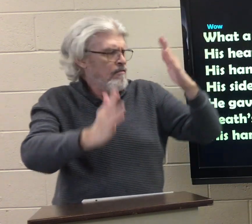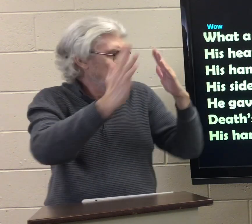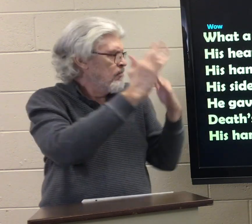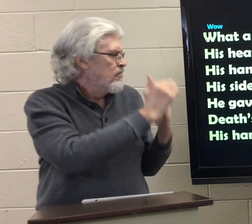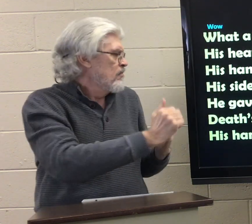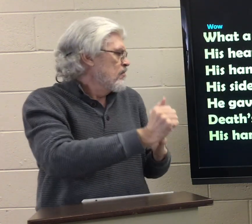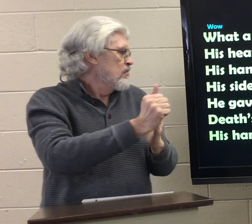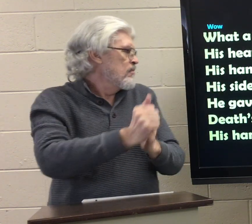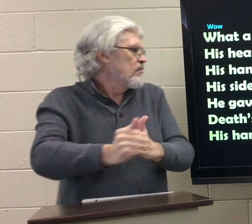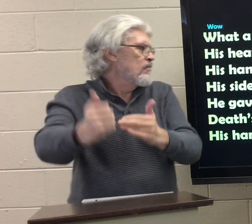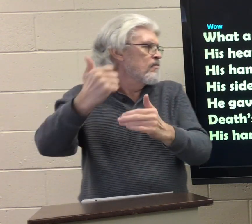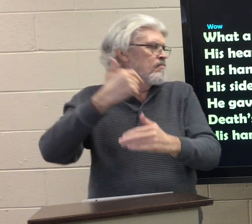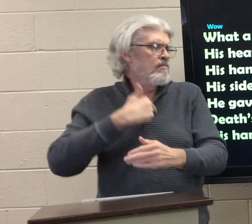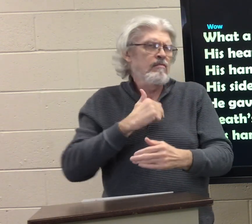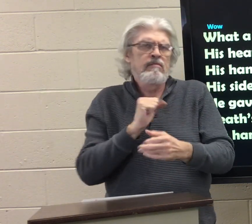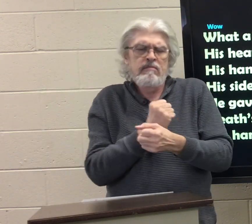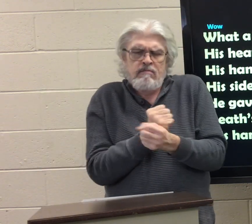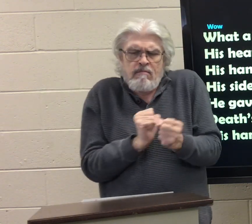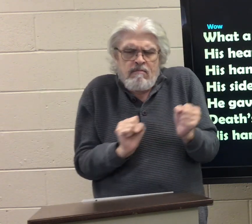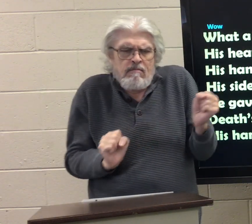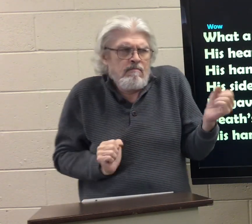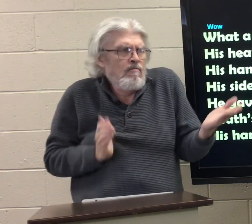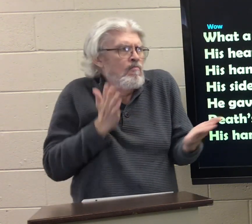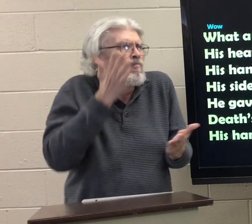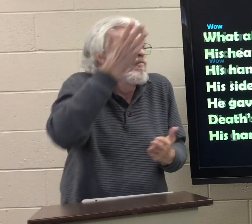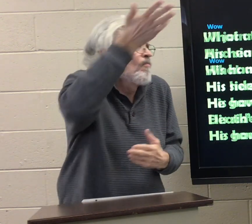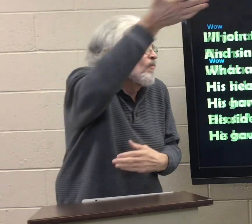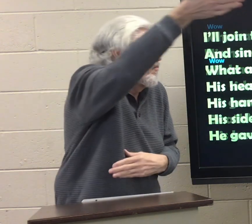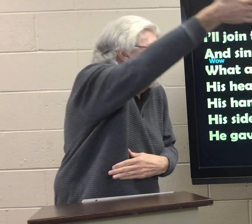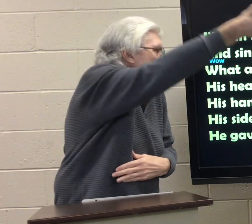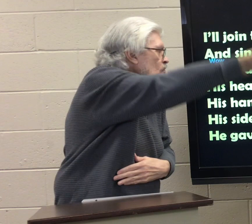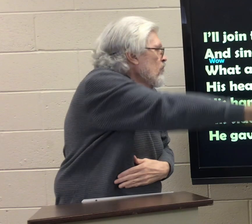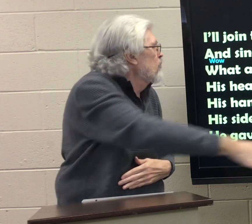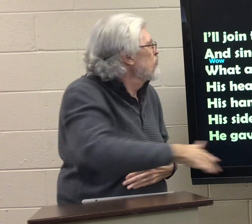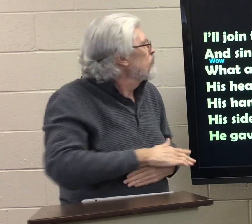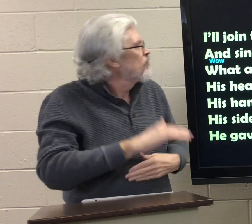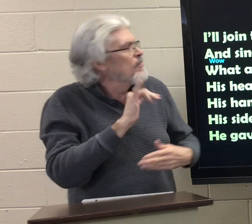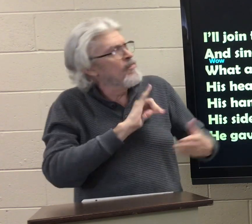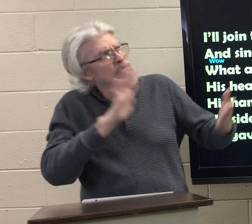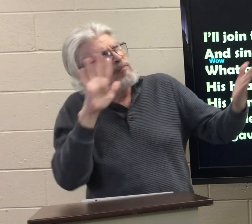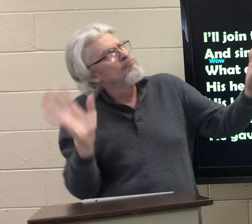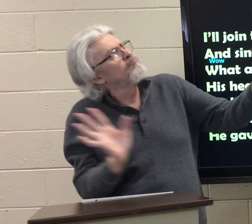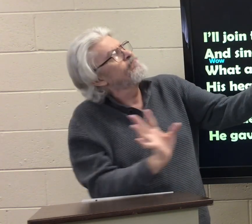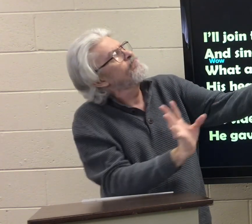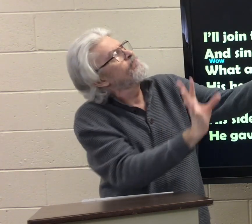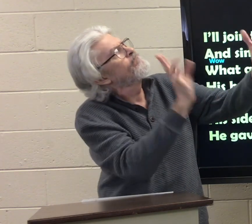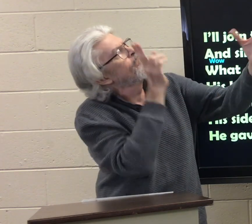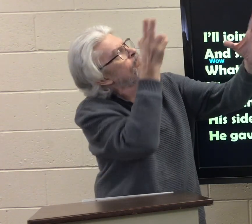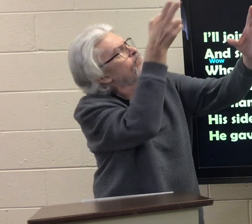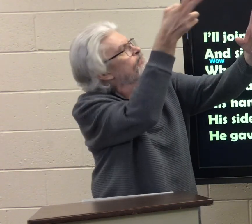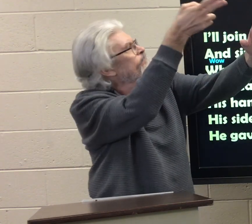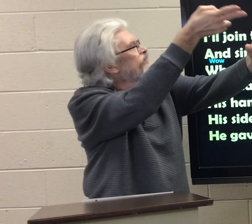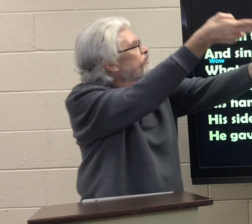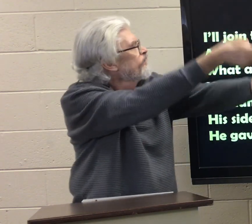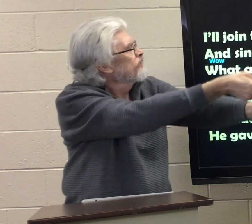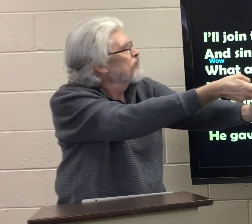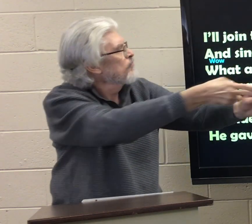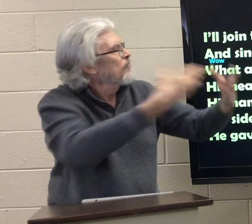will lead me safely o'er. So, I'll join the